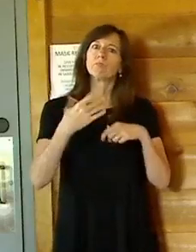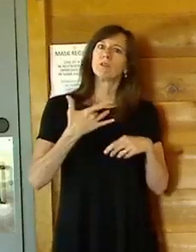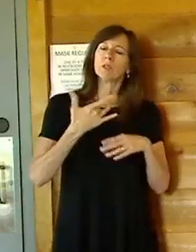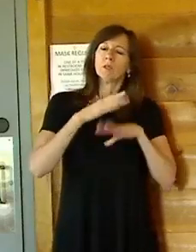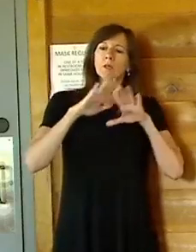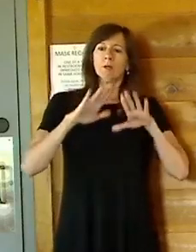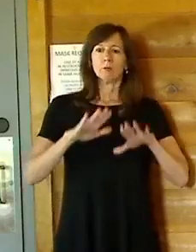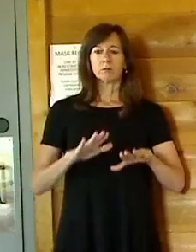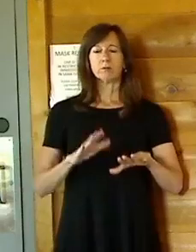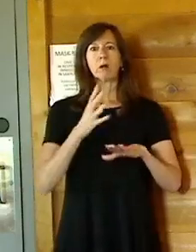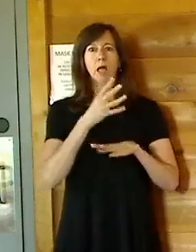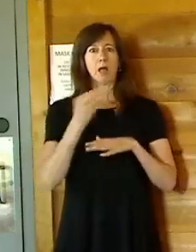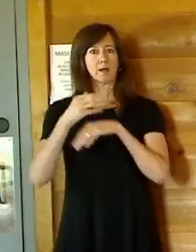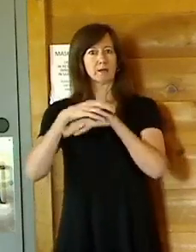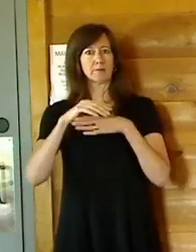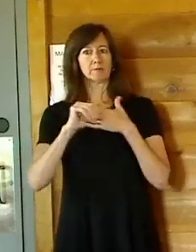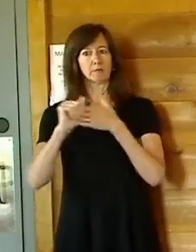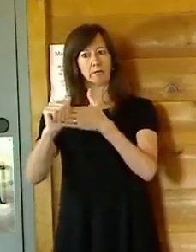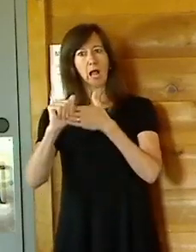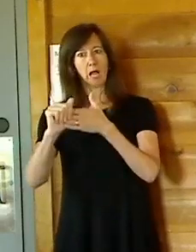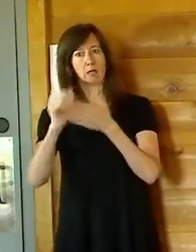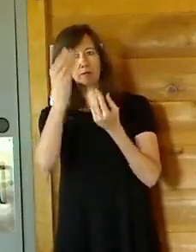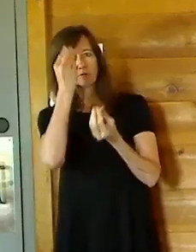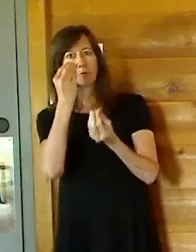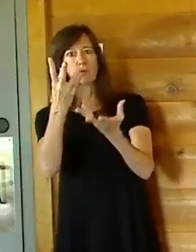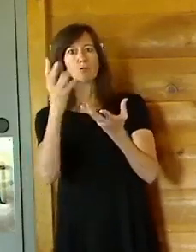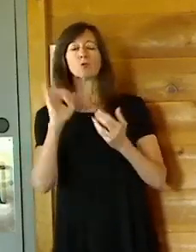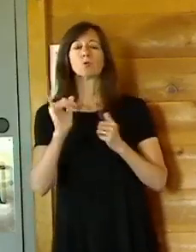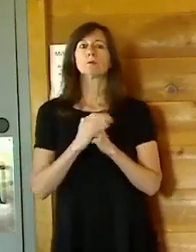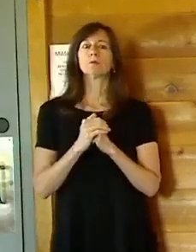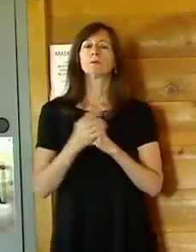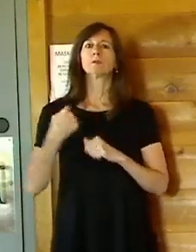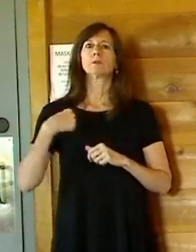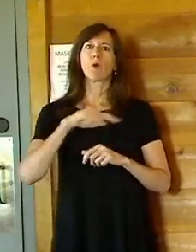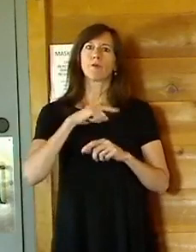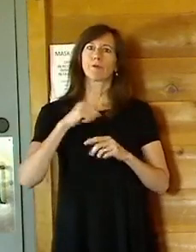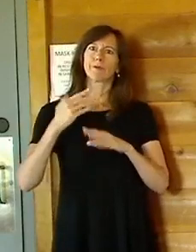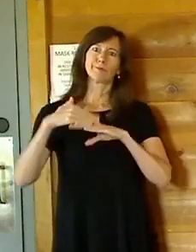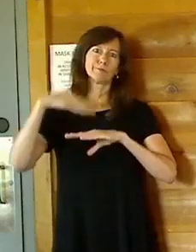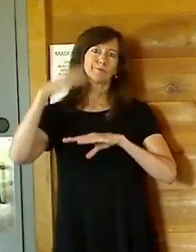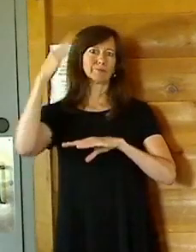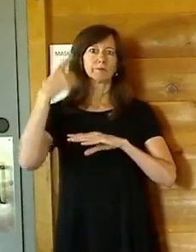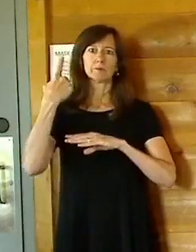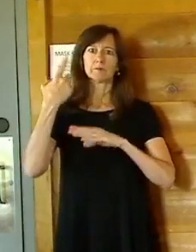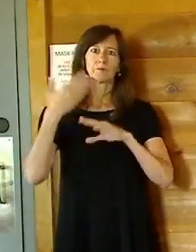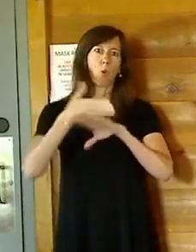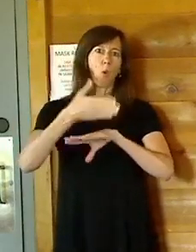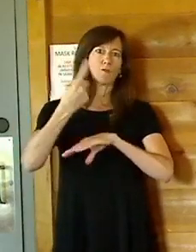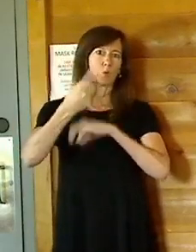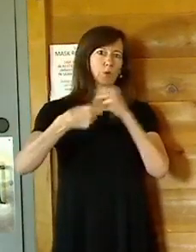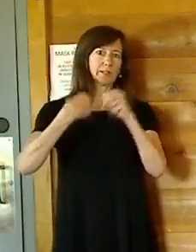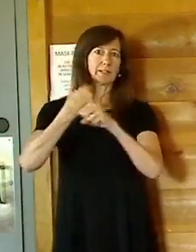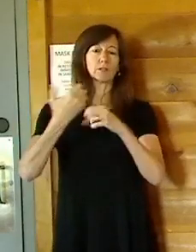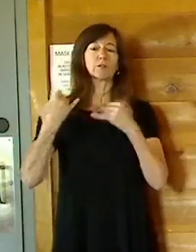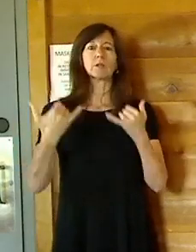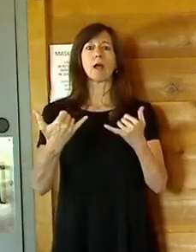a week, as you likely remember, for over a year. This now represents our